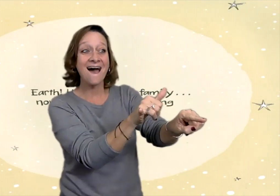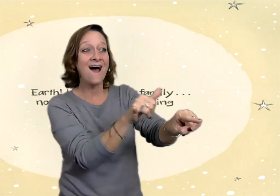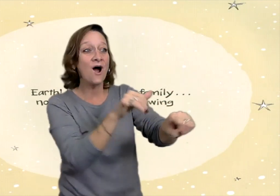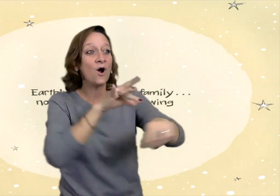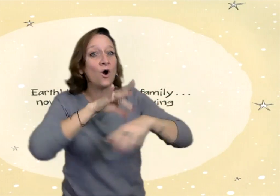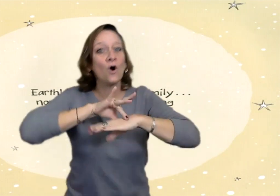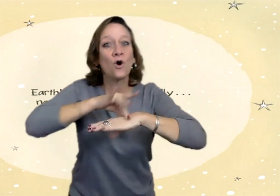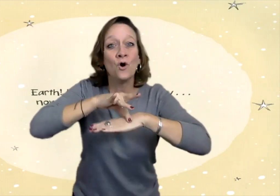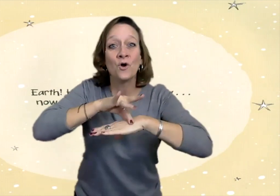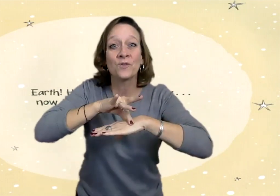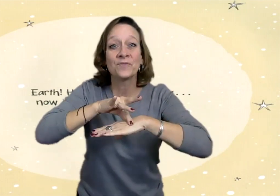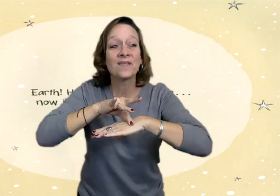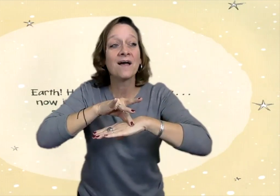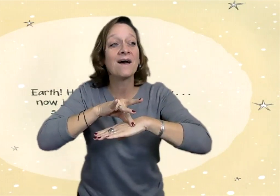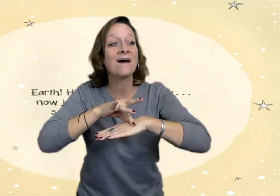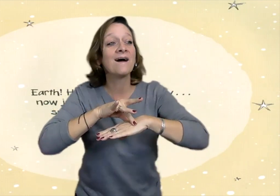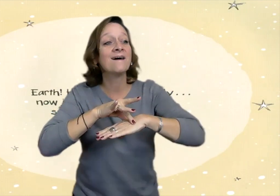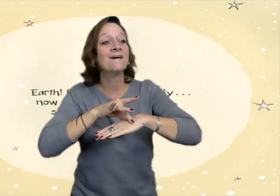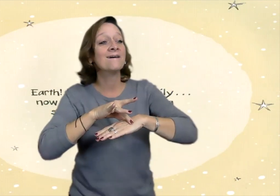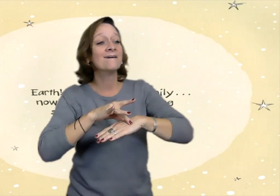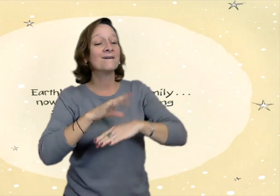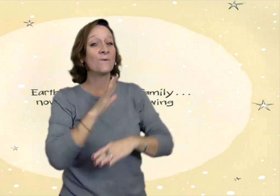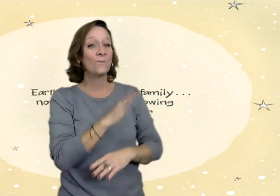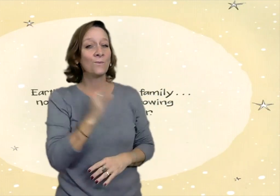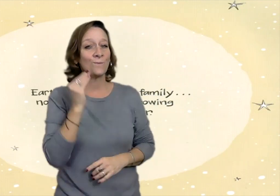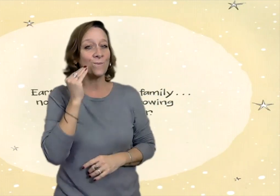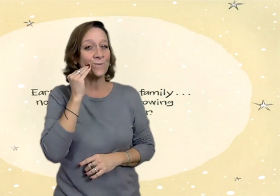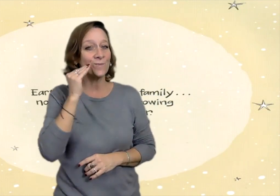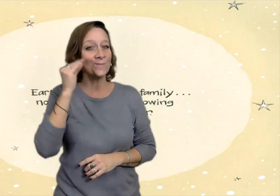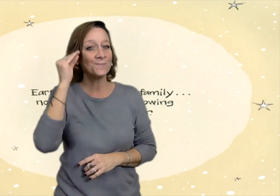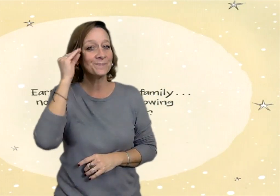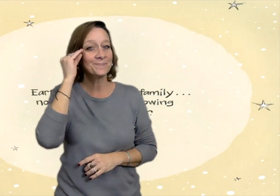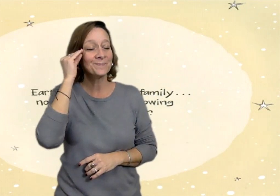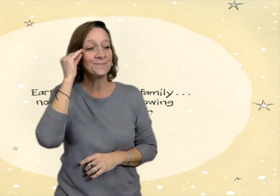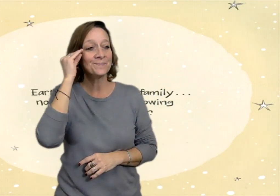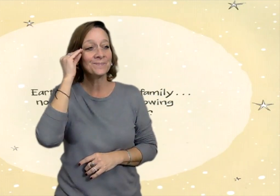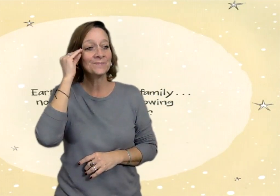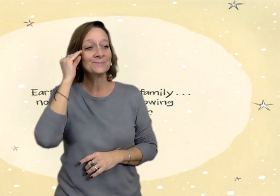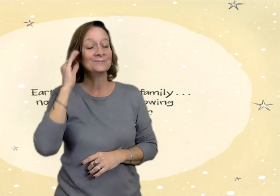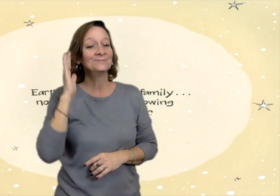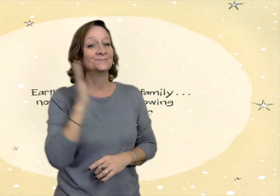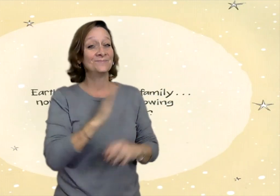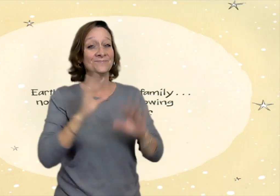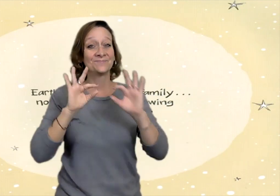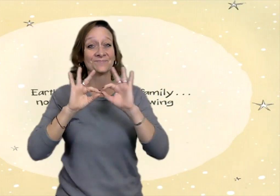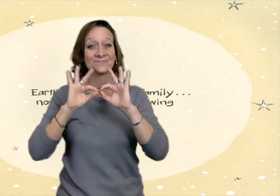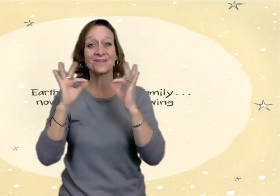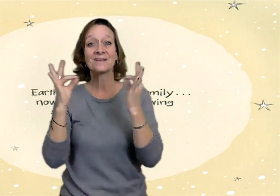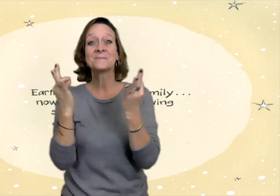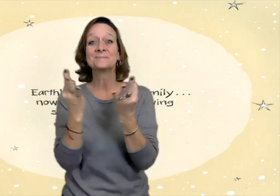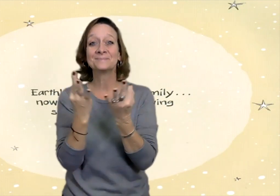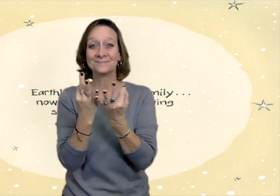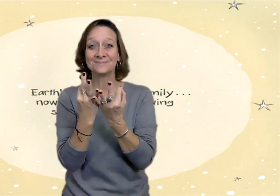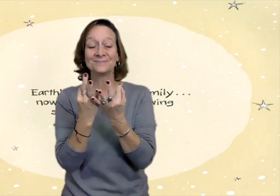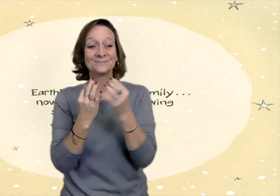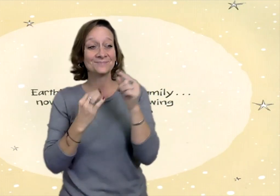Earth. His home. His home. is